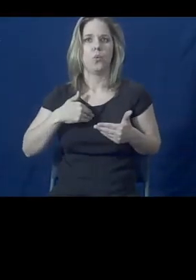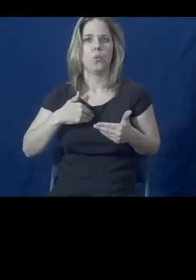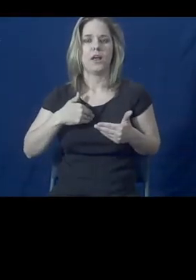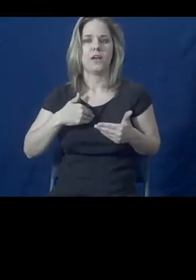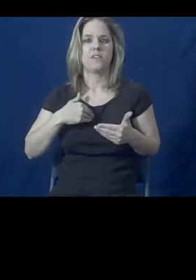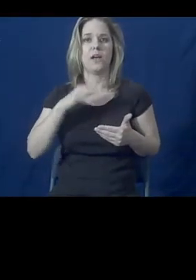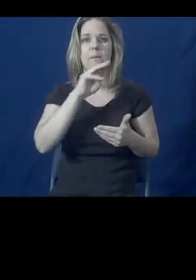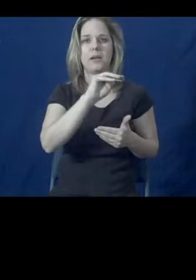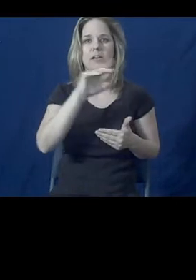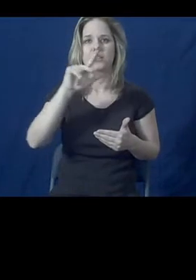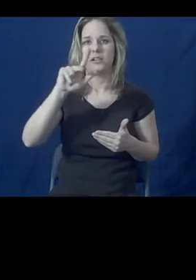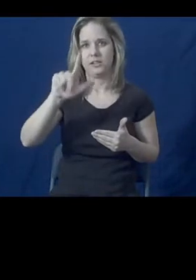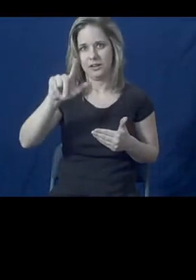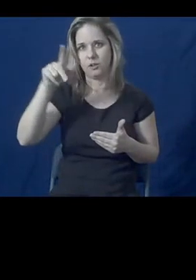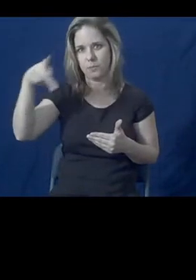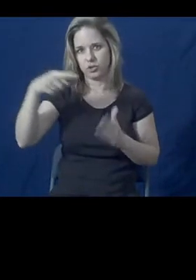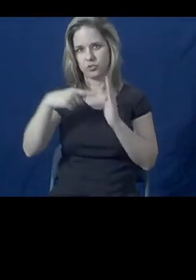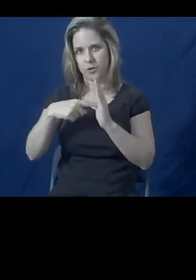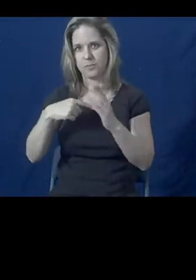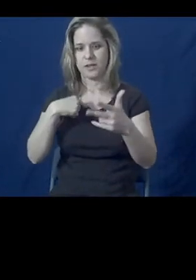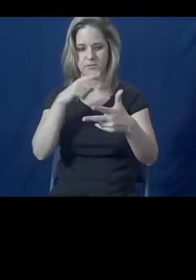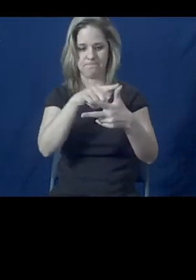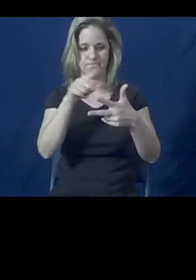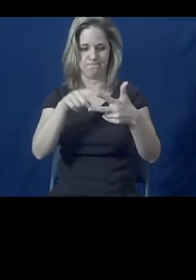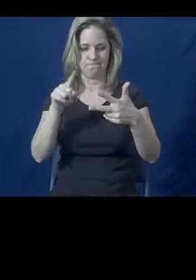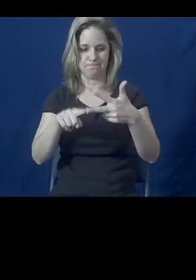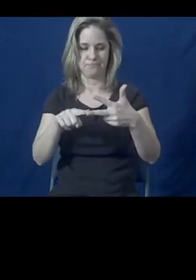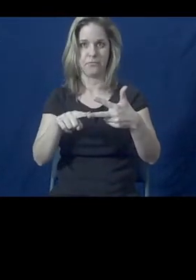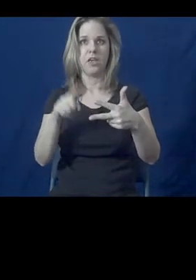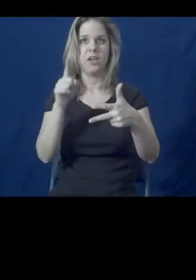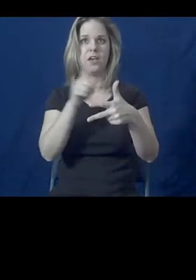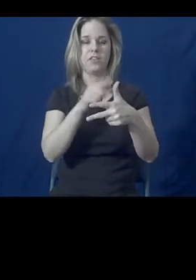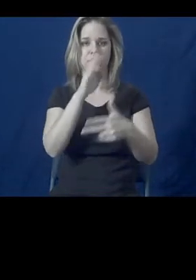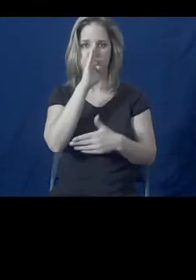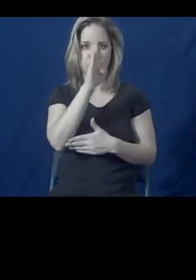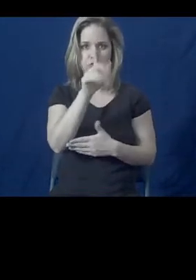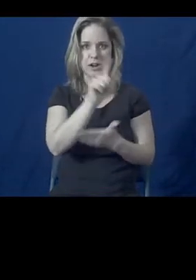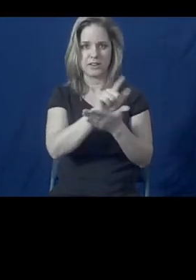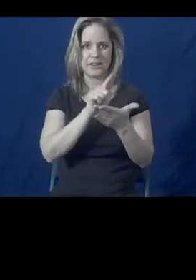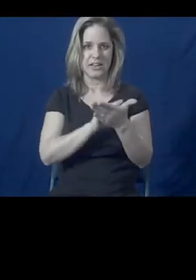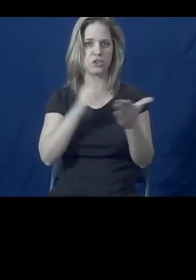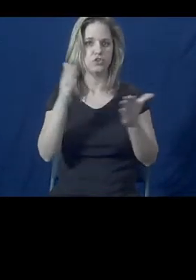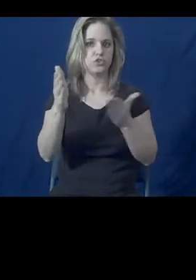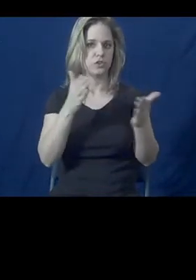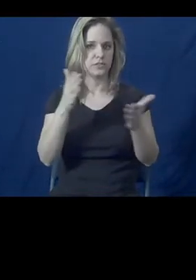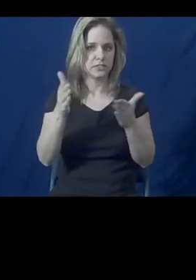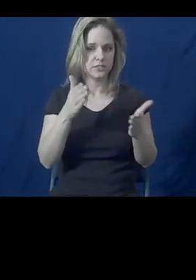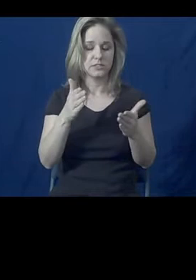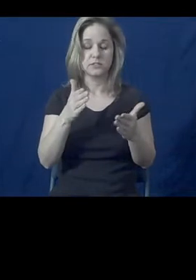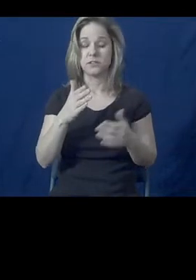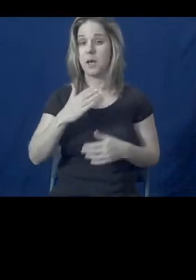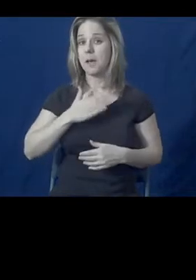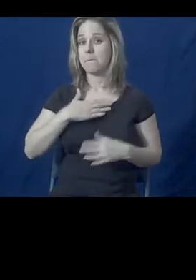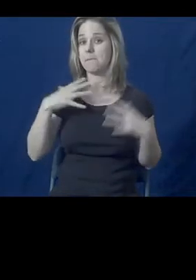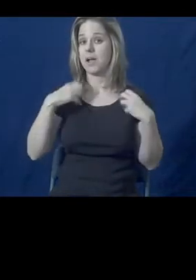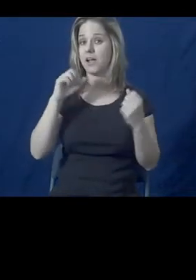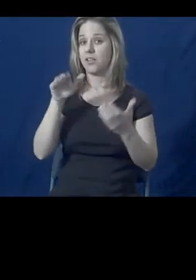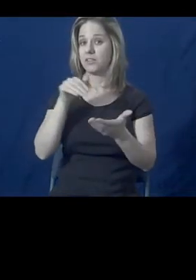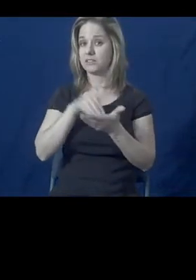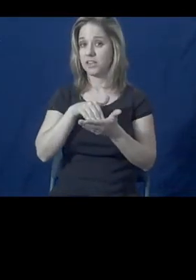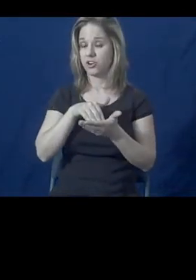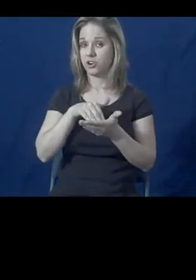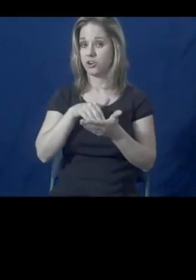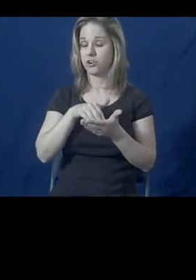-legal partnership model. And the first is direct legal services. So in the health center where I work, I work with